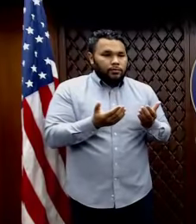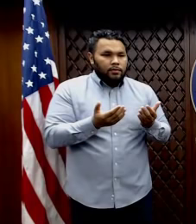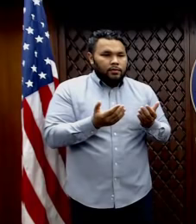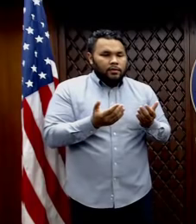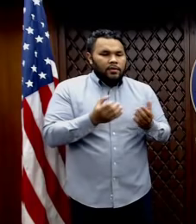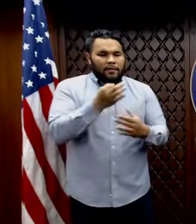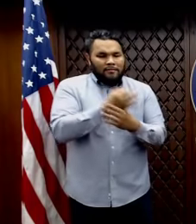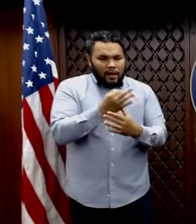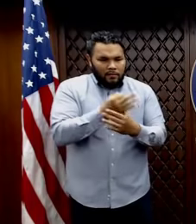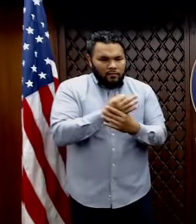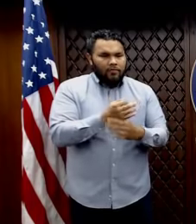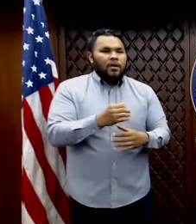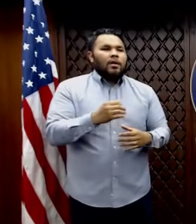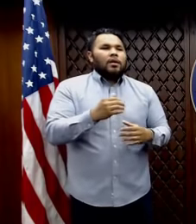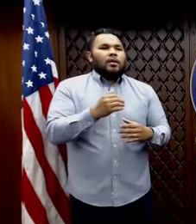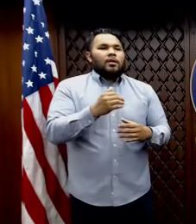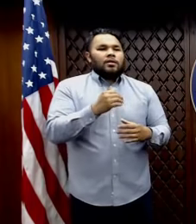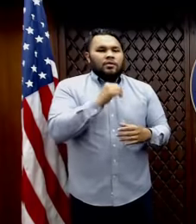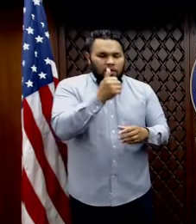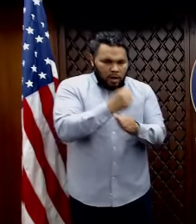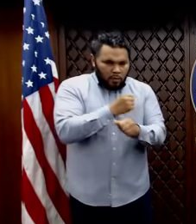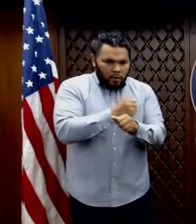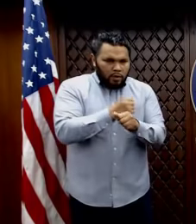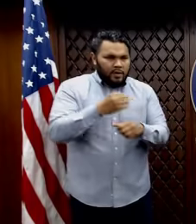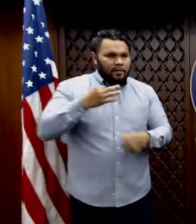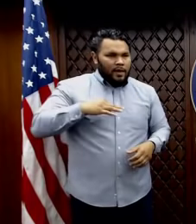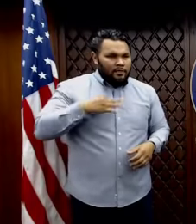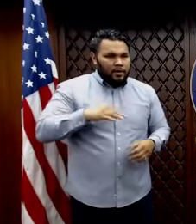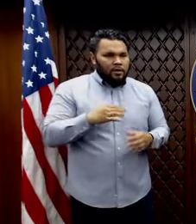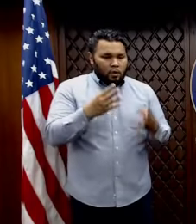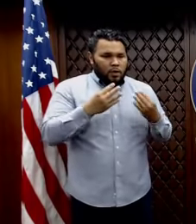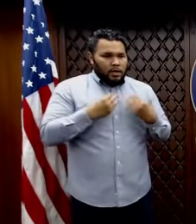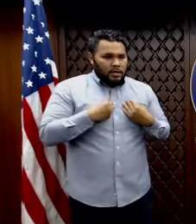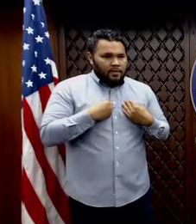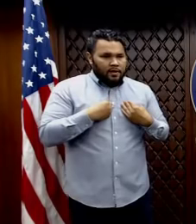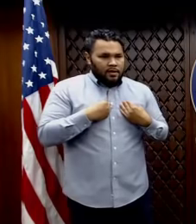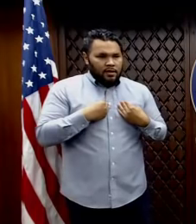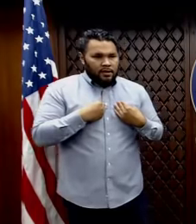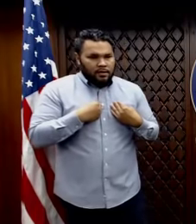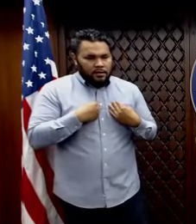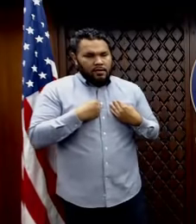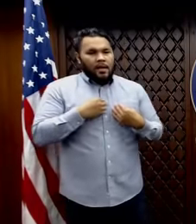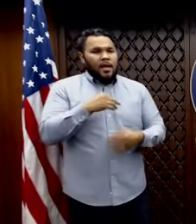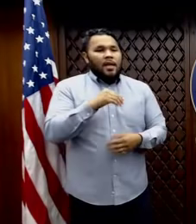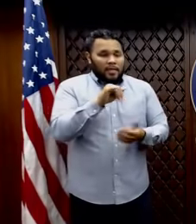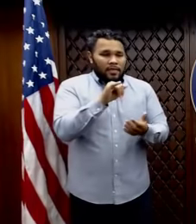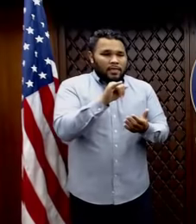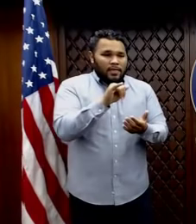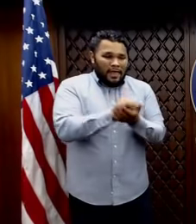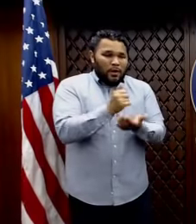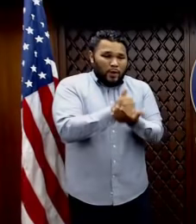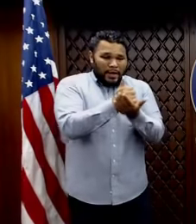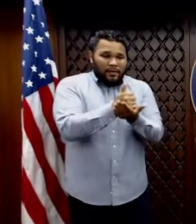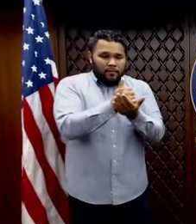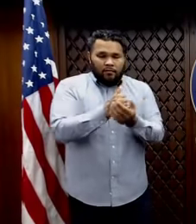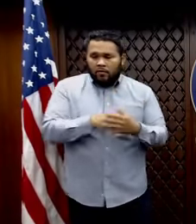the unemployment benefits to, uh, be receiving that relief? Yeah. Well, we haven't really gotten